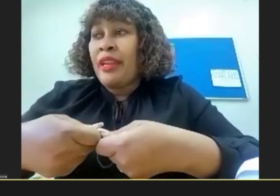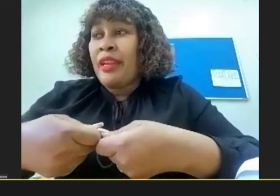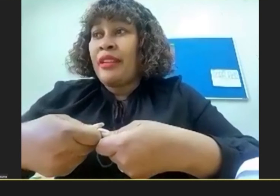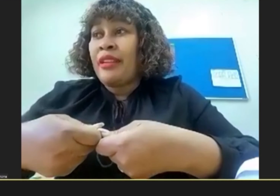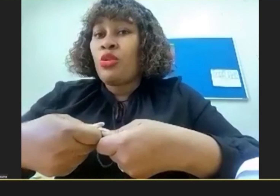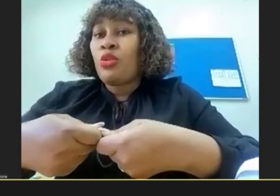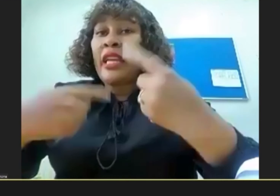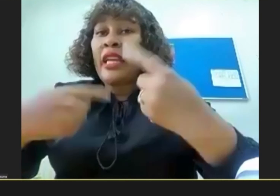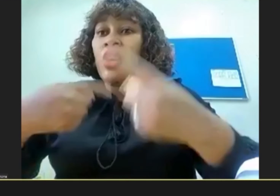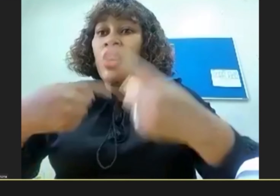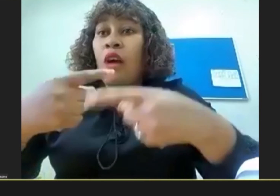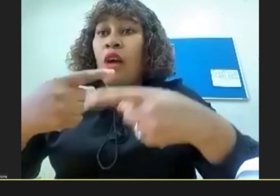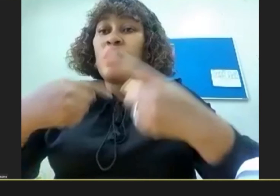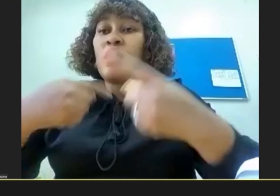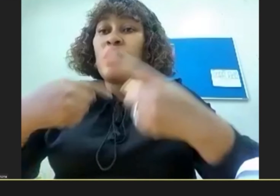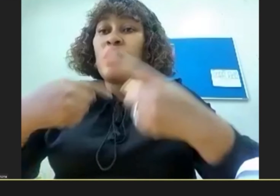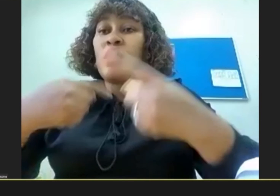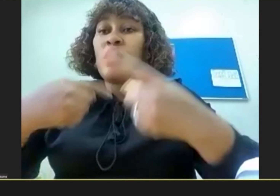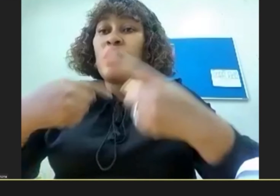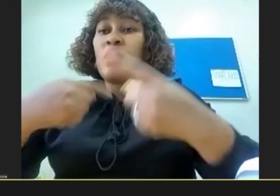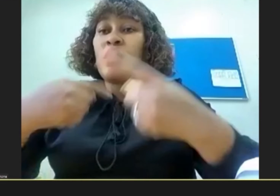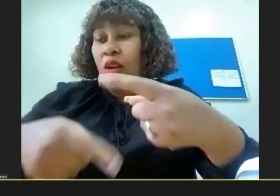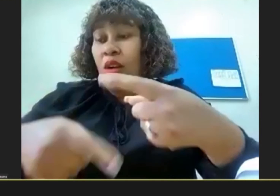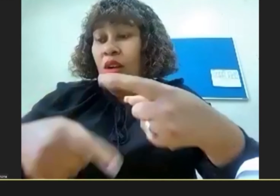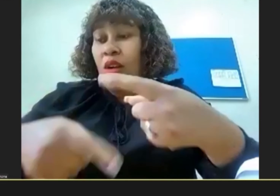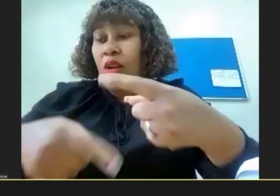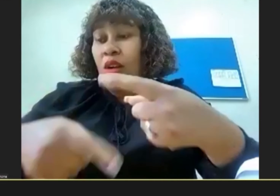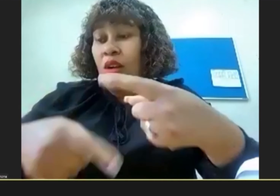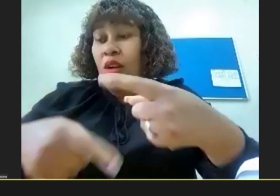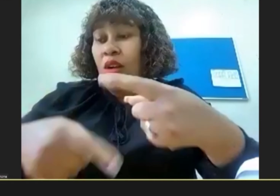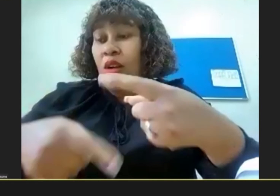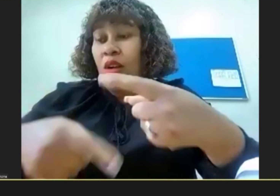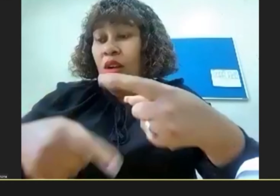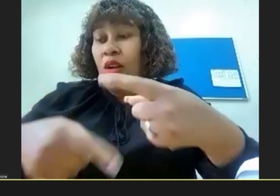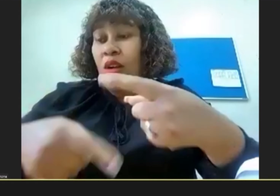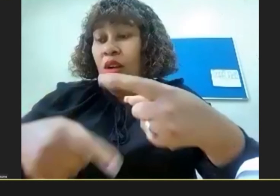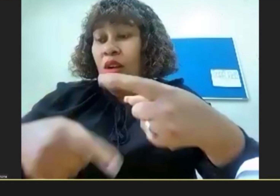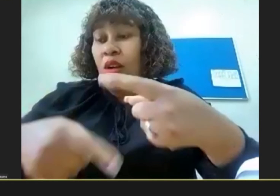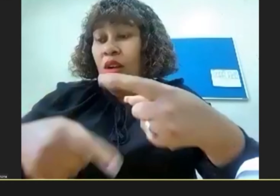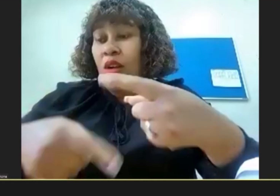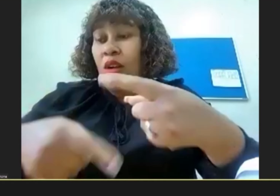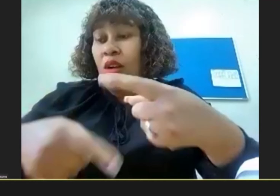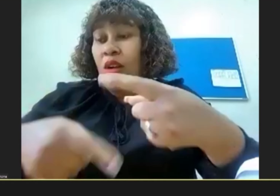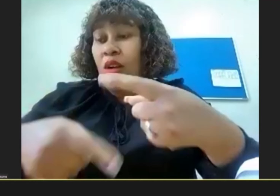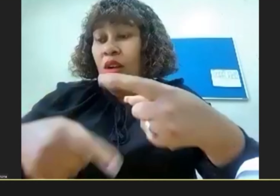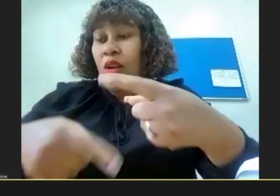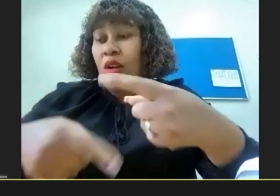So that I can learn How to speak now Yes You know My grandparents are the people That I used to speak to And